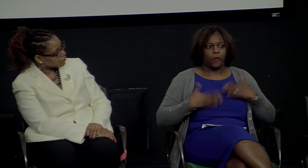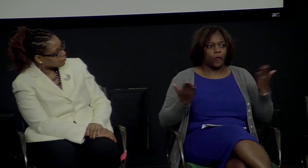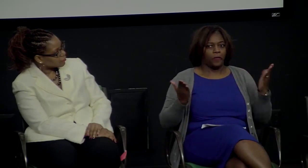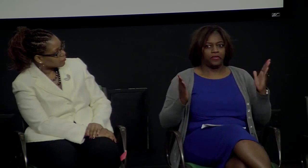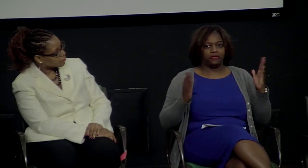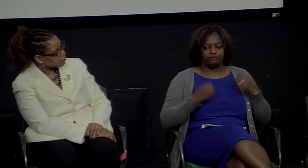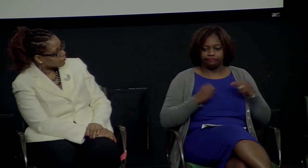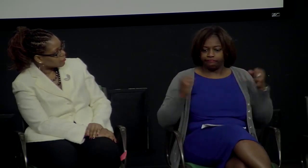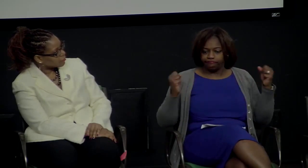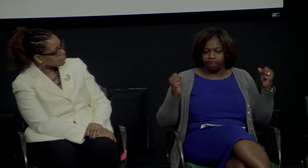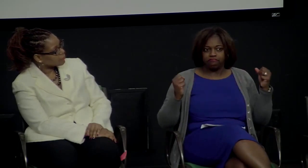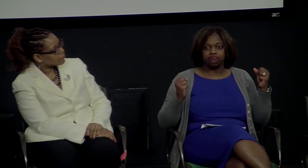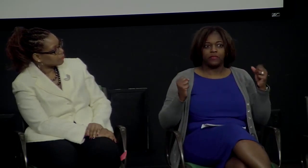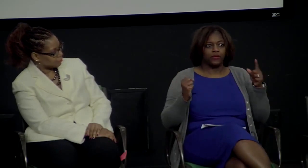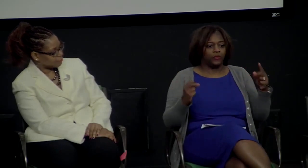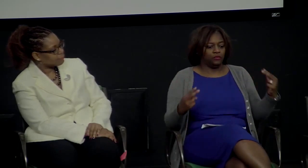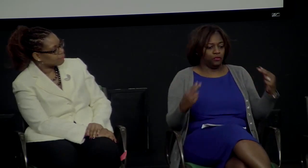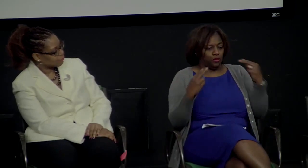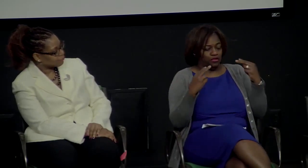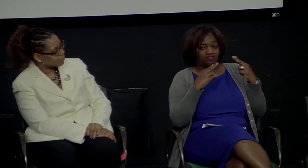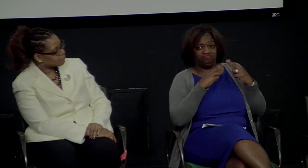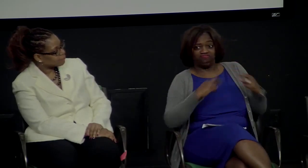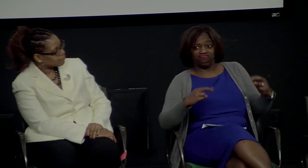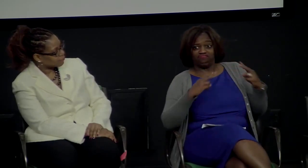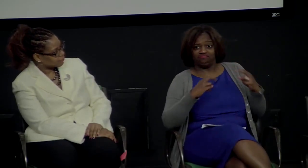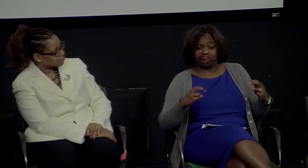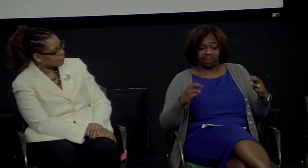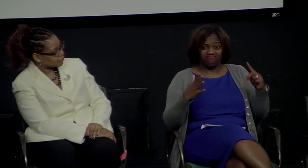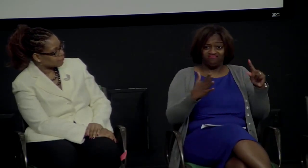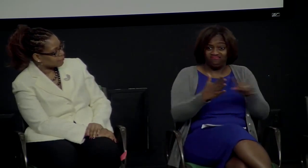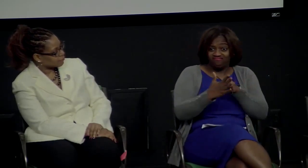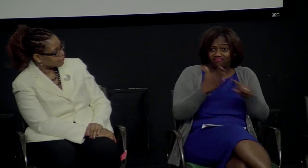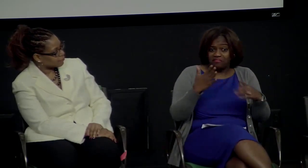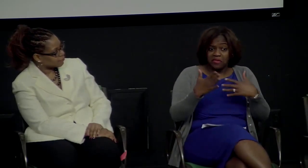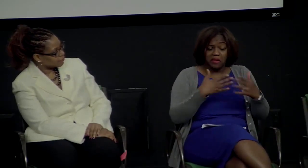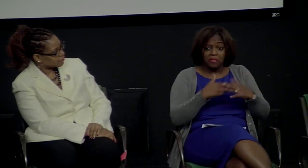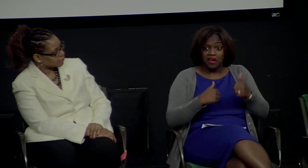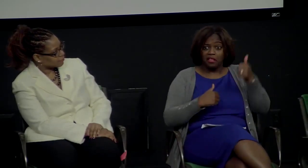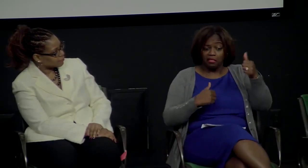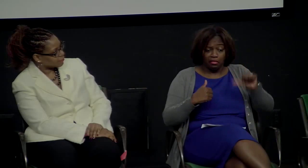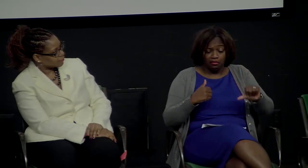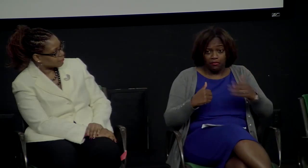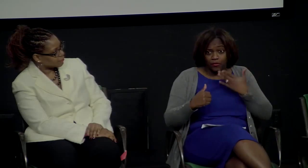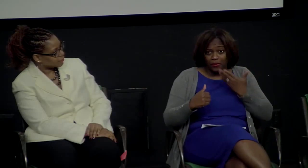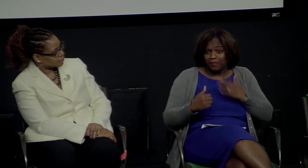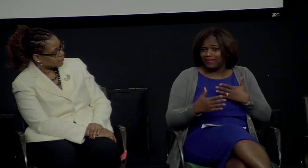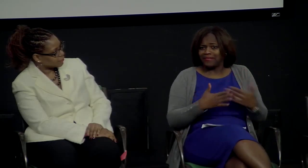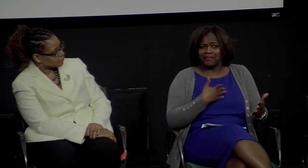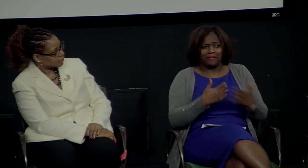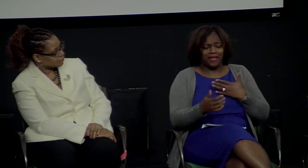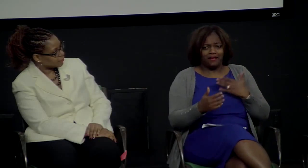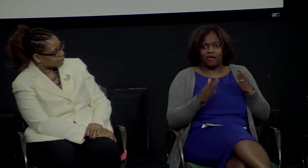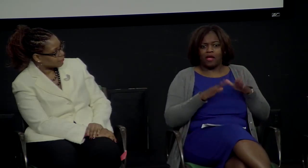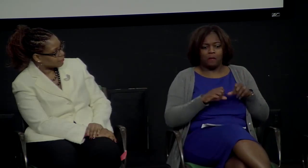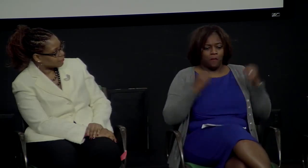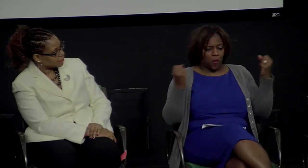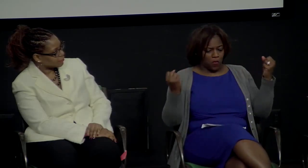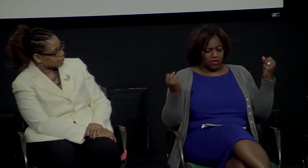You know, you're vulnerable. You're allowing others to take a look at you and give you feedback. You're talking about strengths and weaknesses